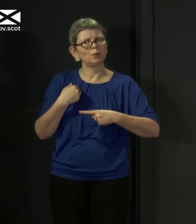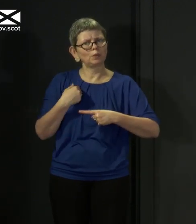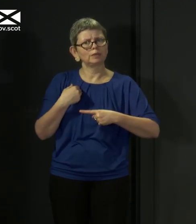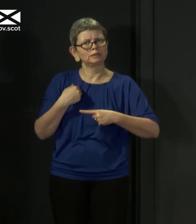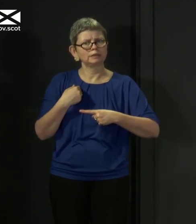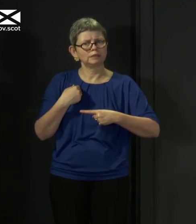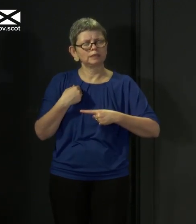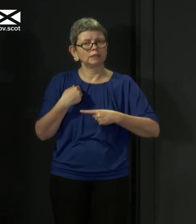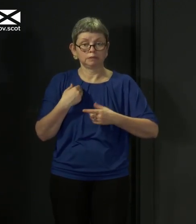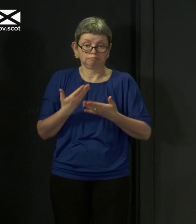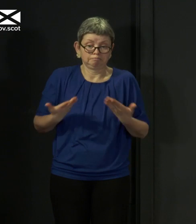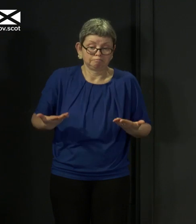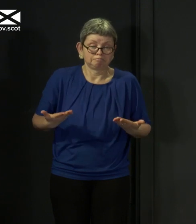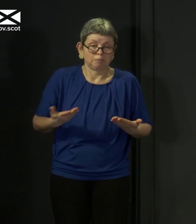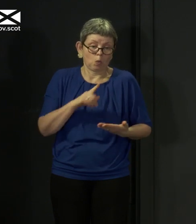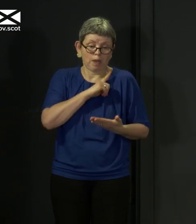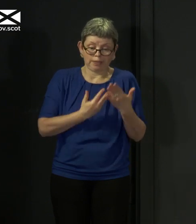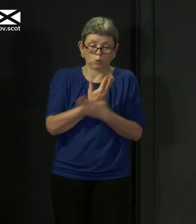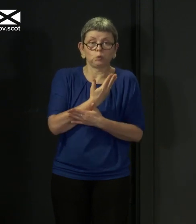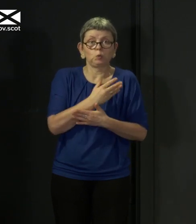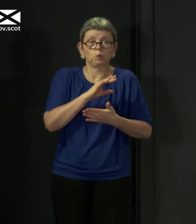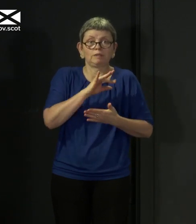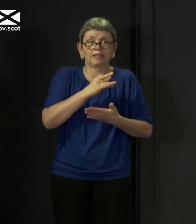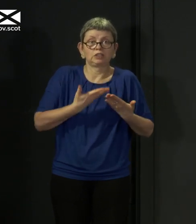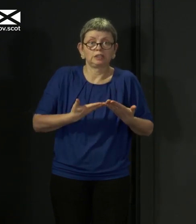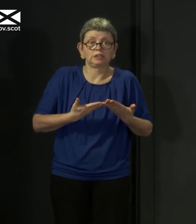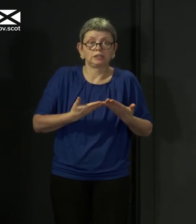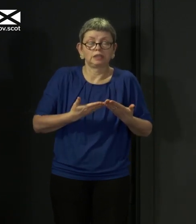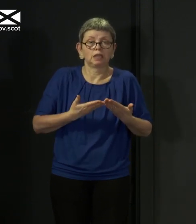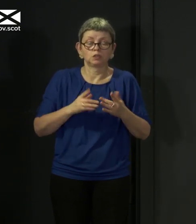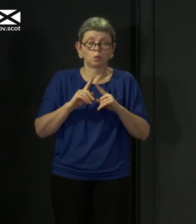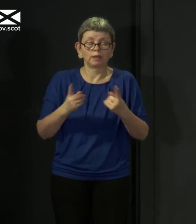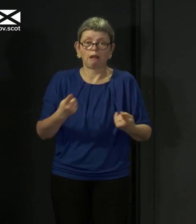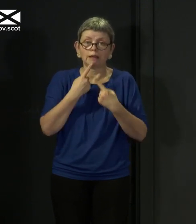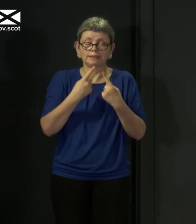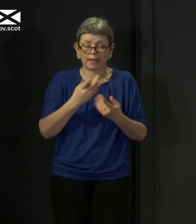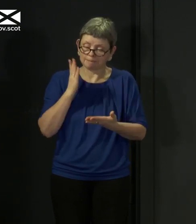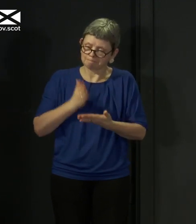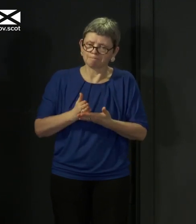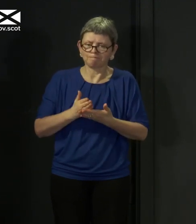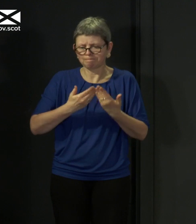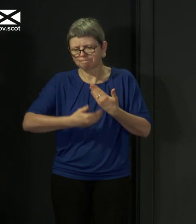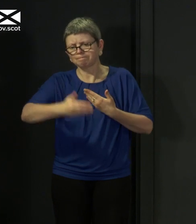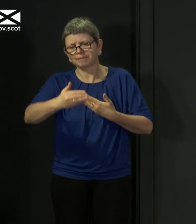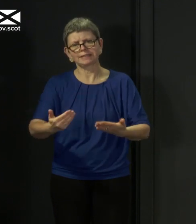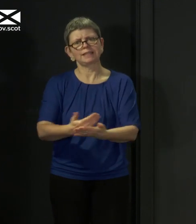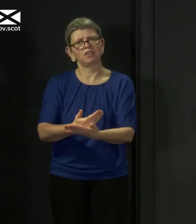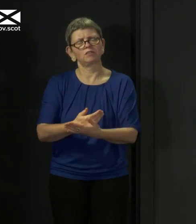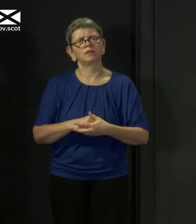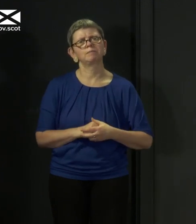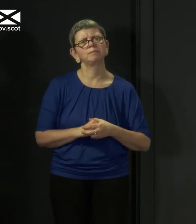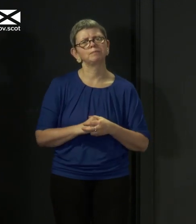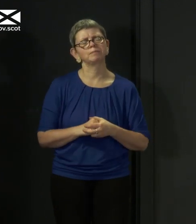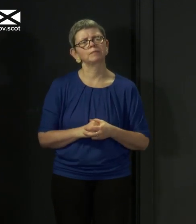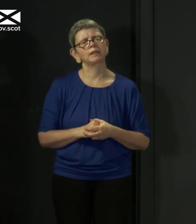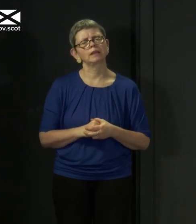simply still under discussion. And it's not something that we can see with certainty. You asked about, I think in relation to